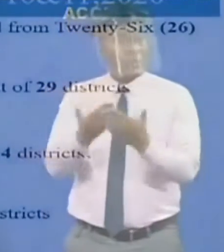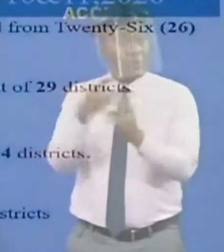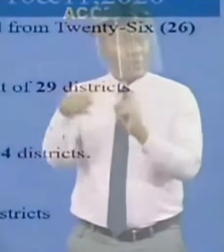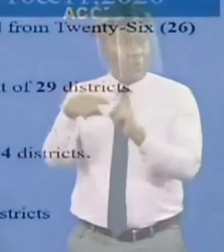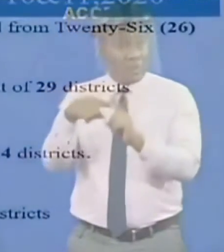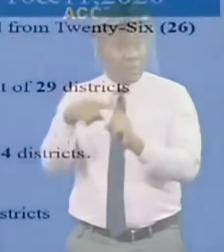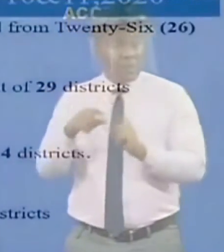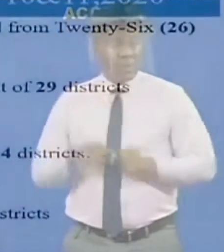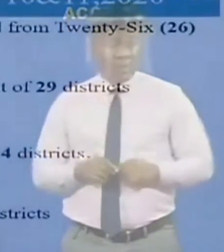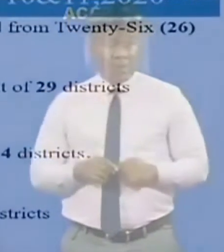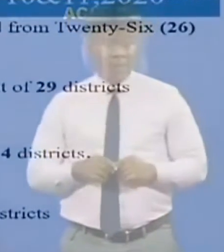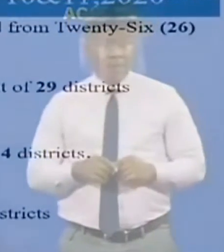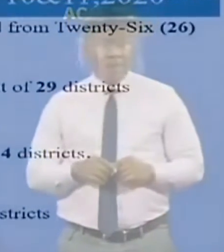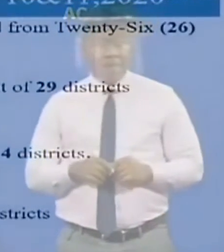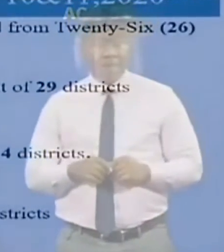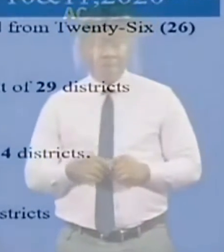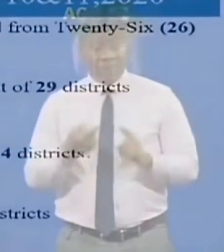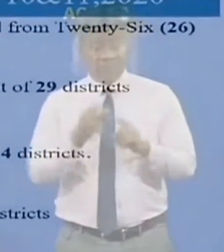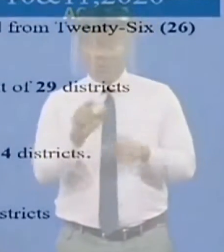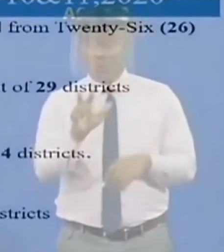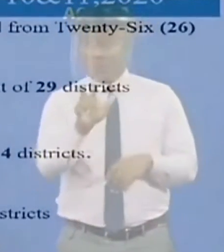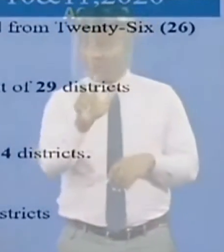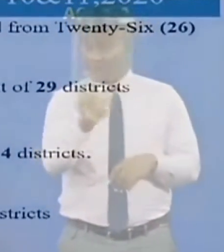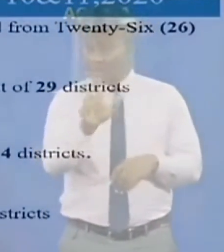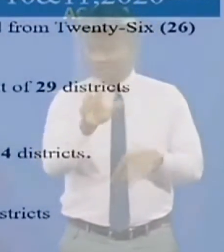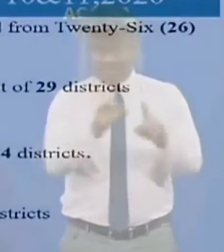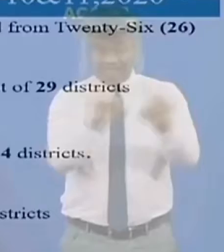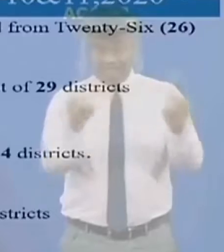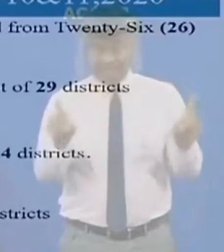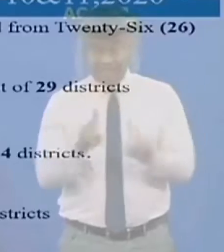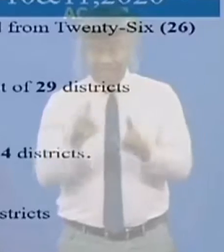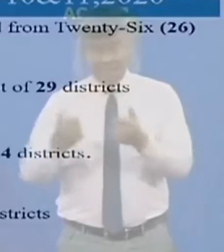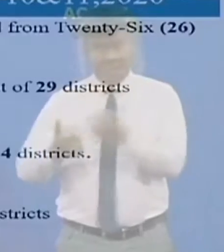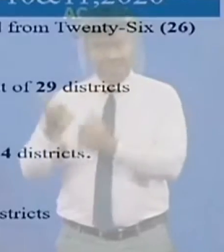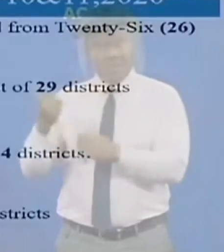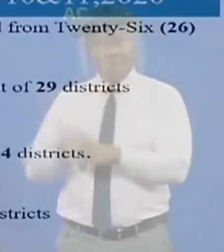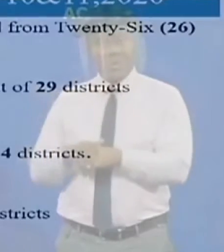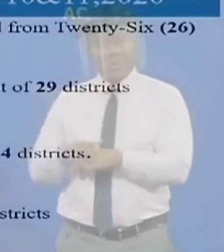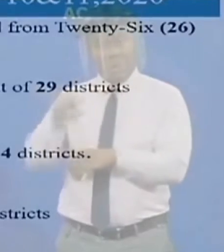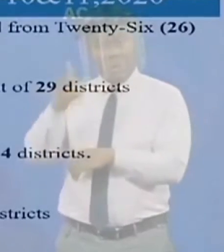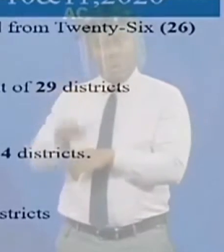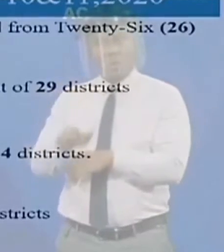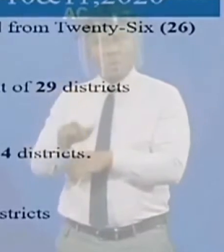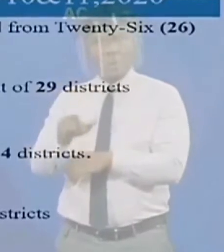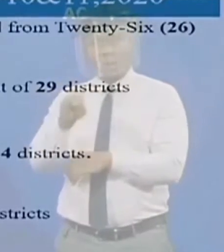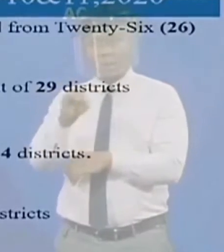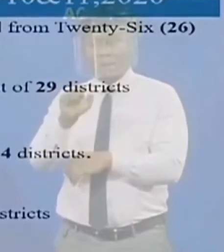3 out of 33 districts the majority from lower menia